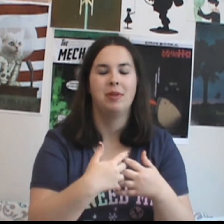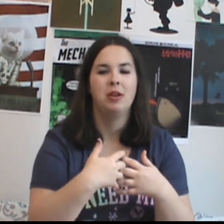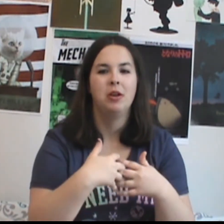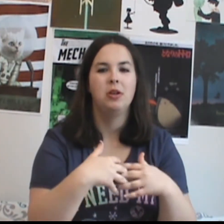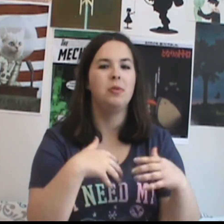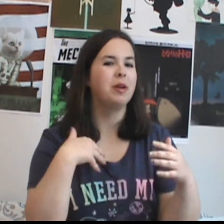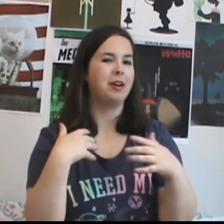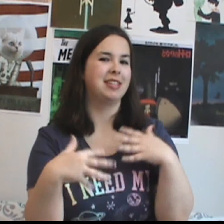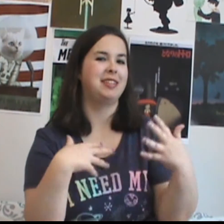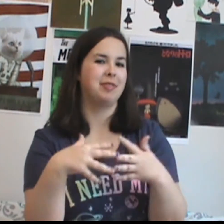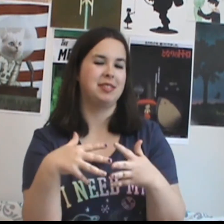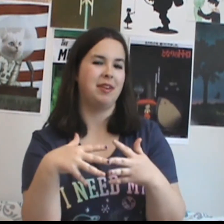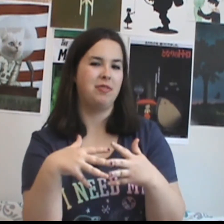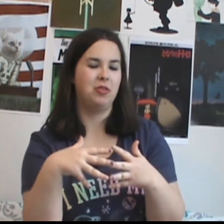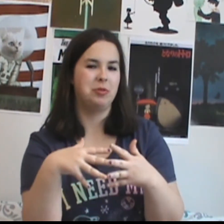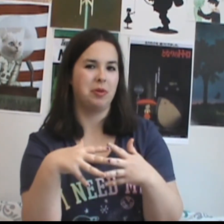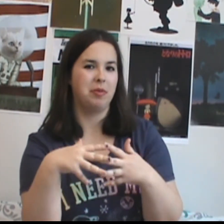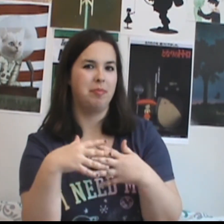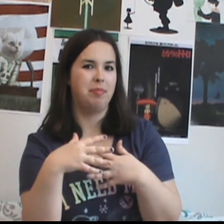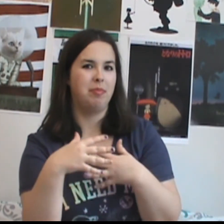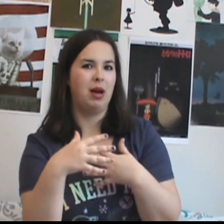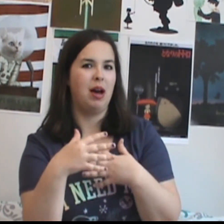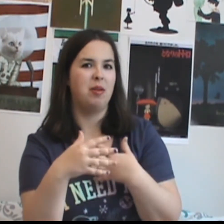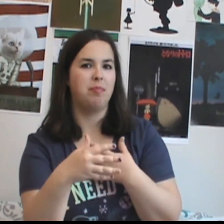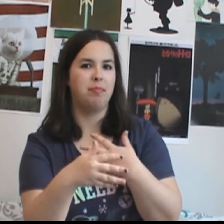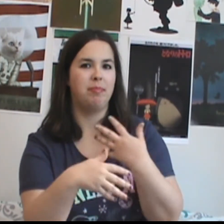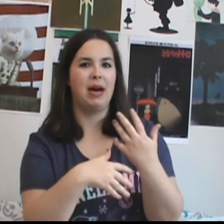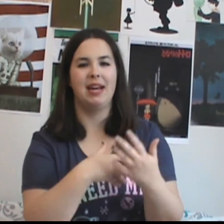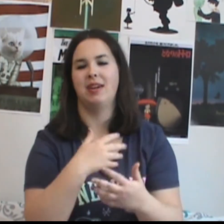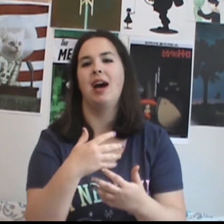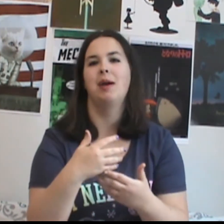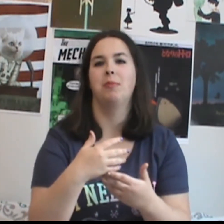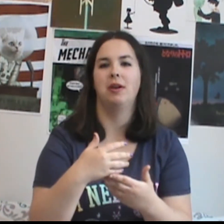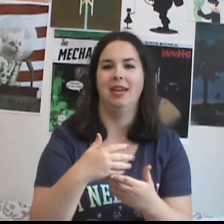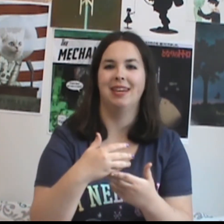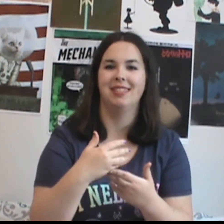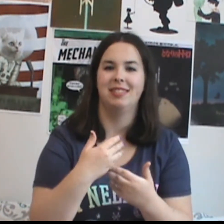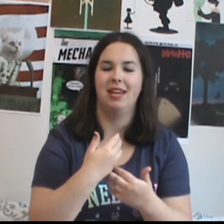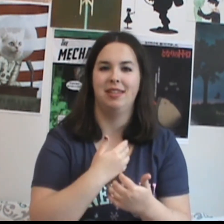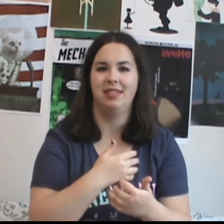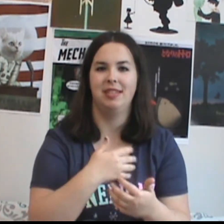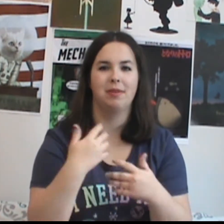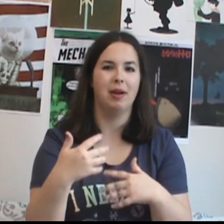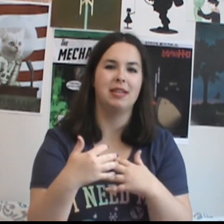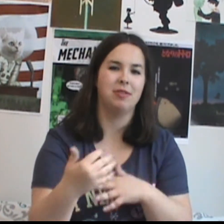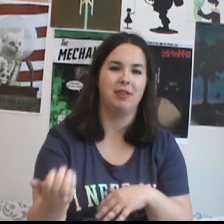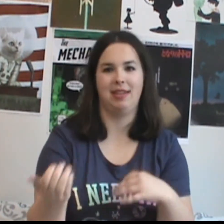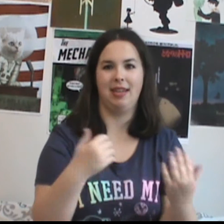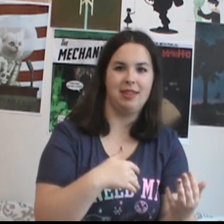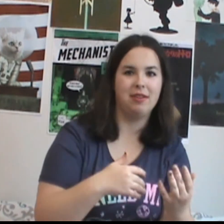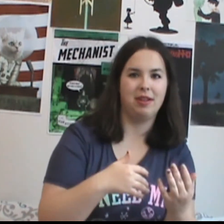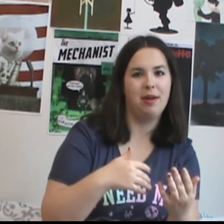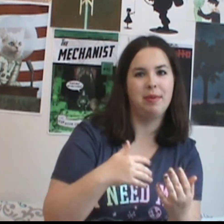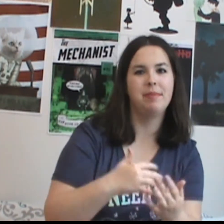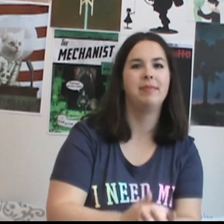doing all this different stuff to sort of buy time while Higgins and T.C. and Rick sort of get there to help him